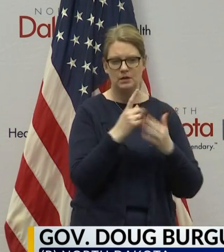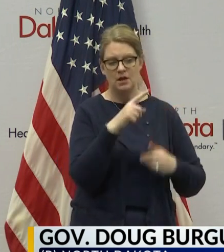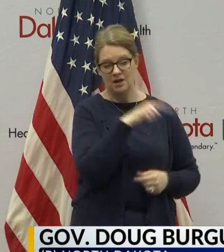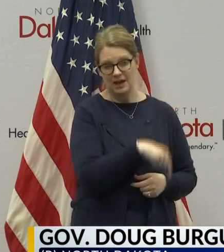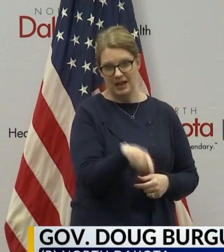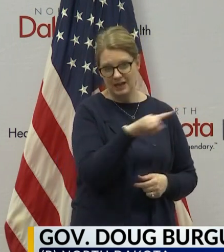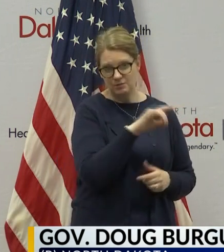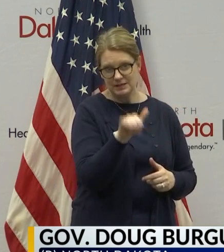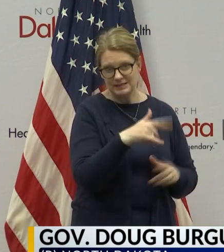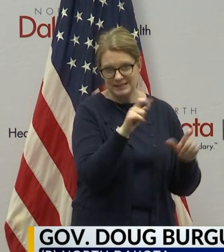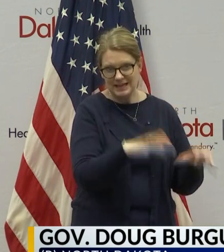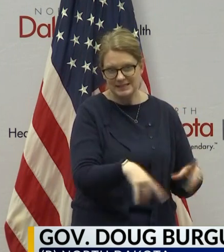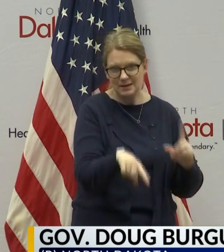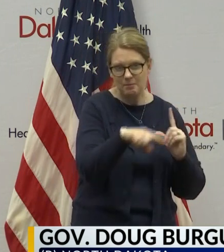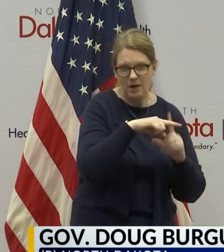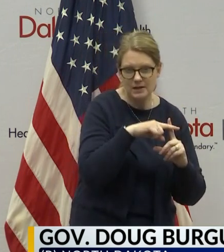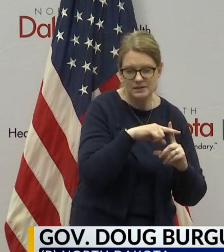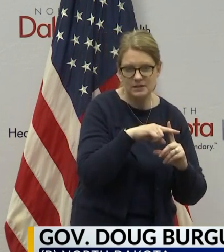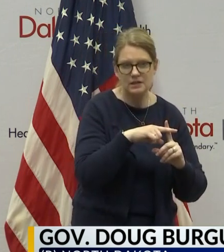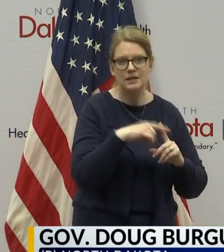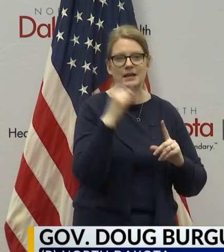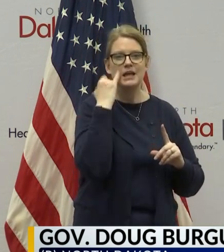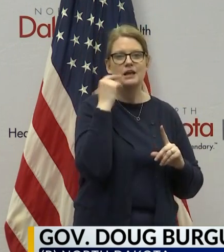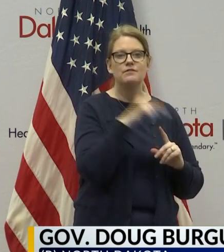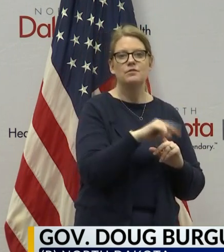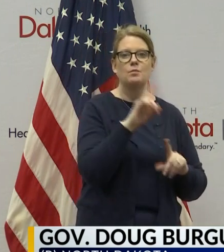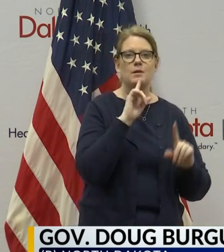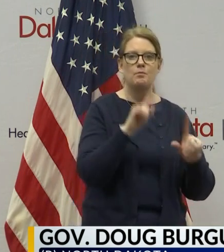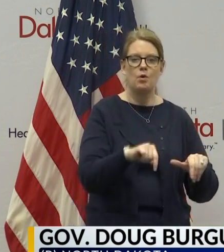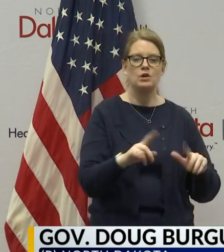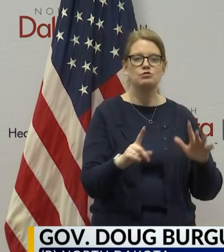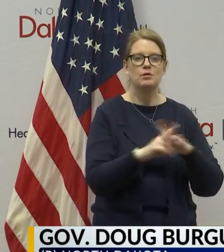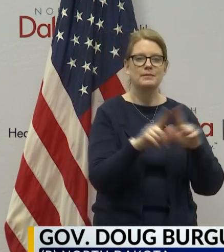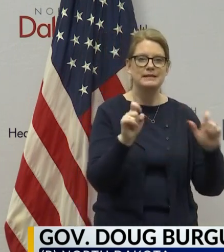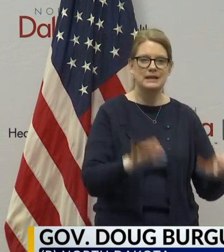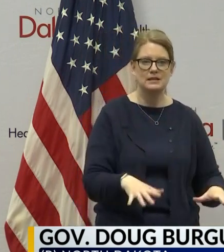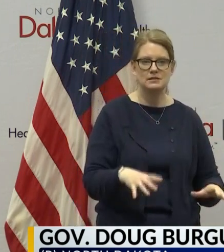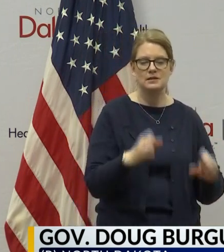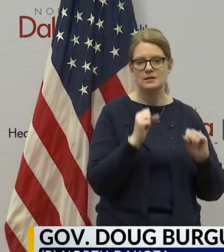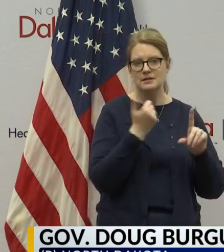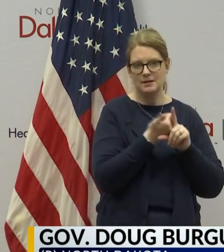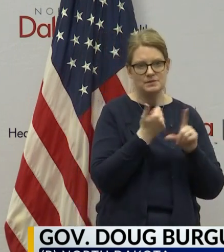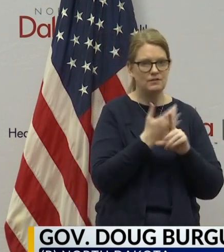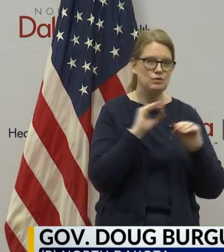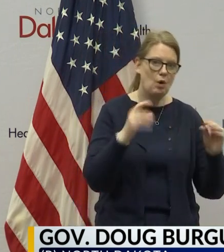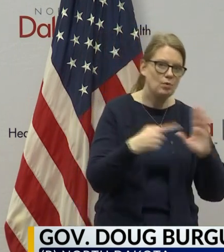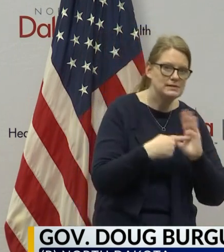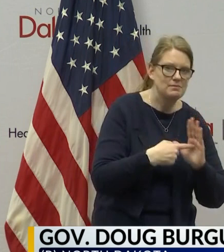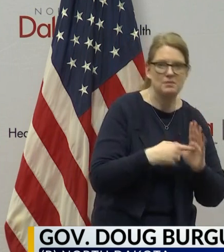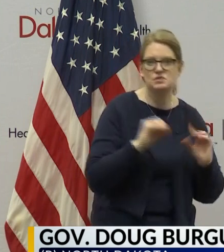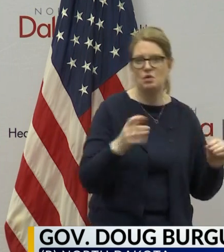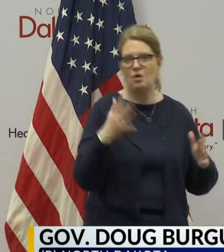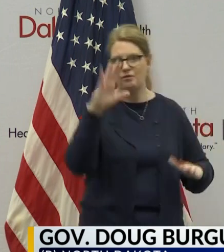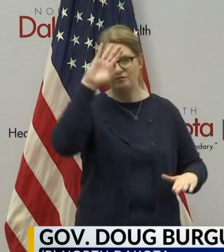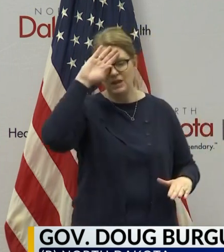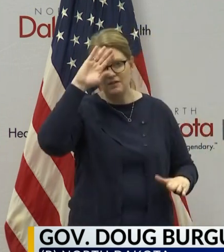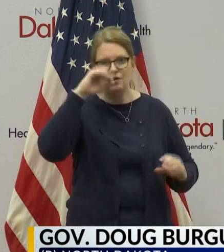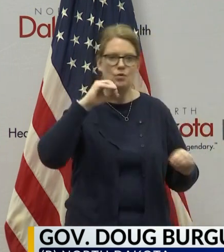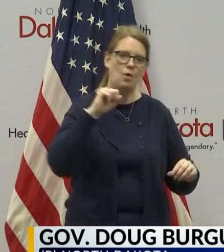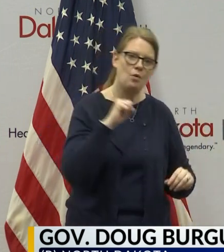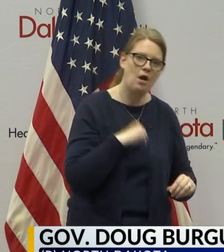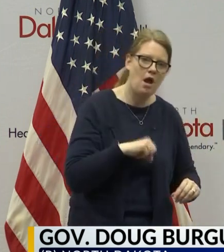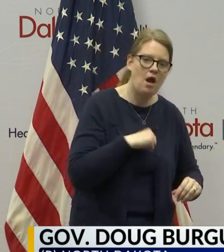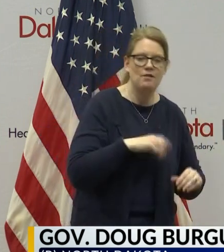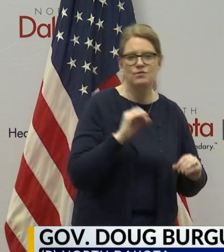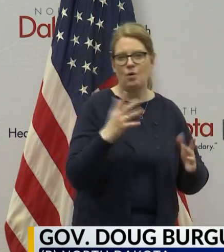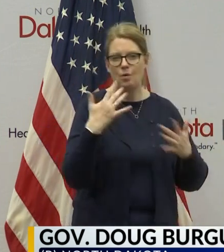positive was someone who reported coming into that test that they had no symptoms, no fever, no cough, no respiratory illness.